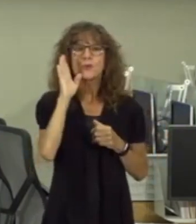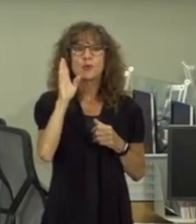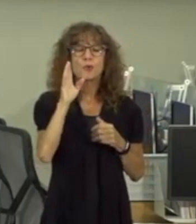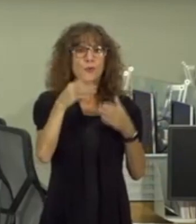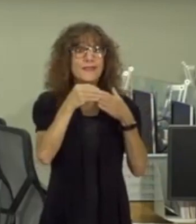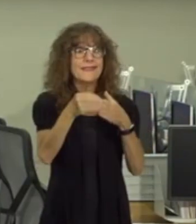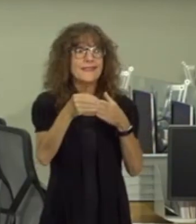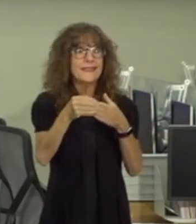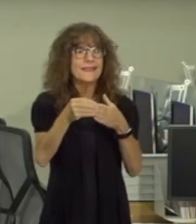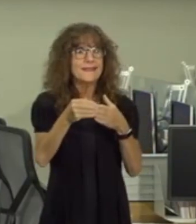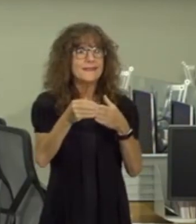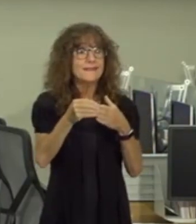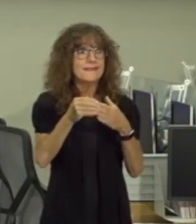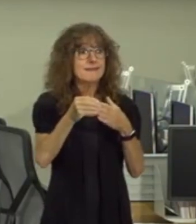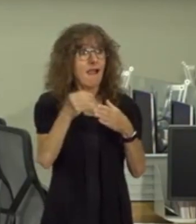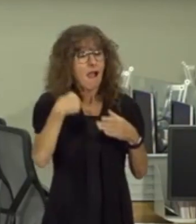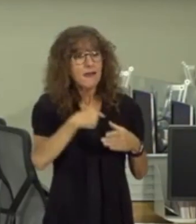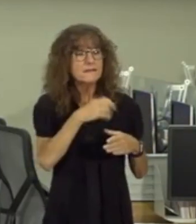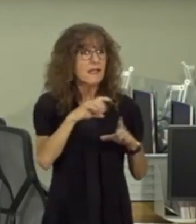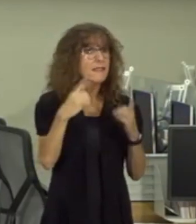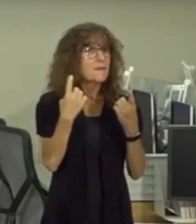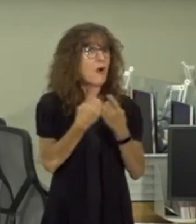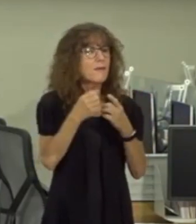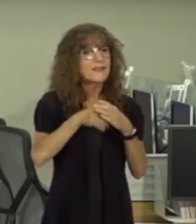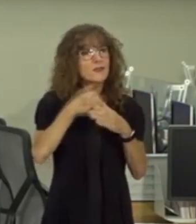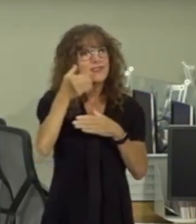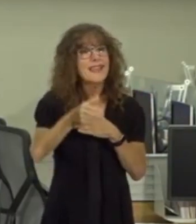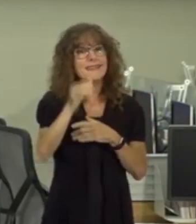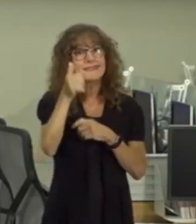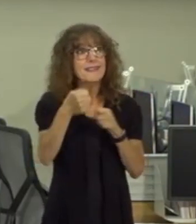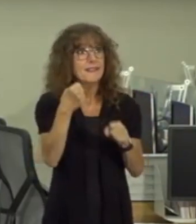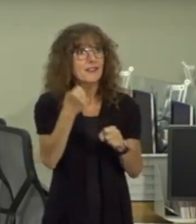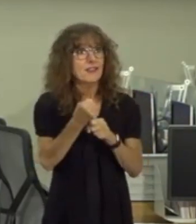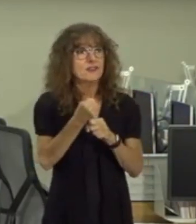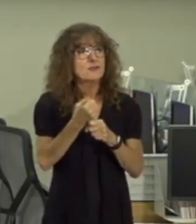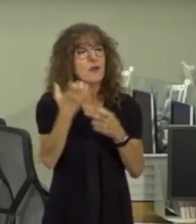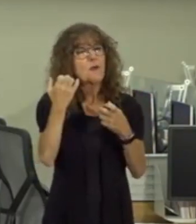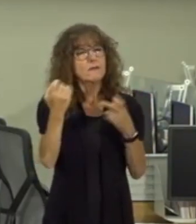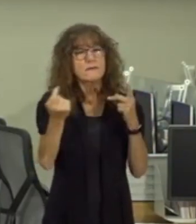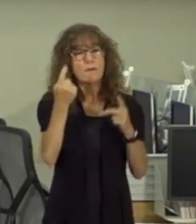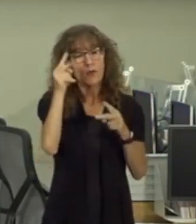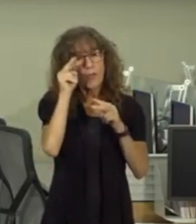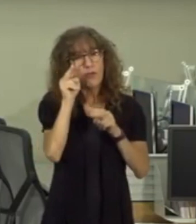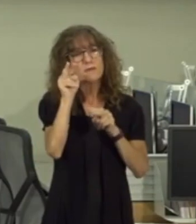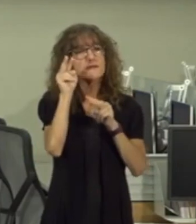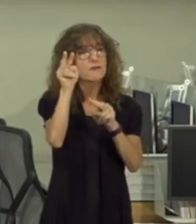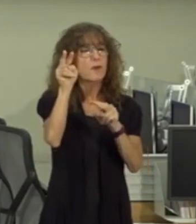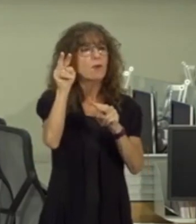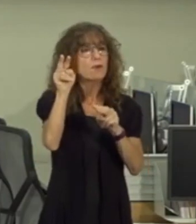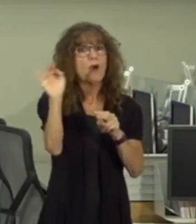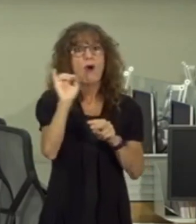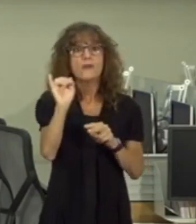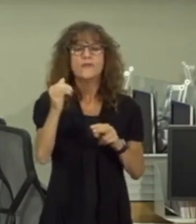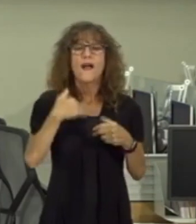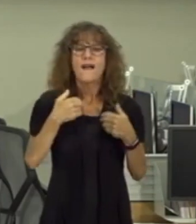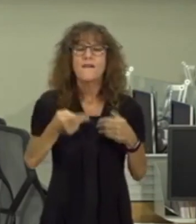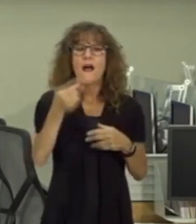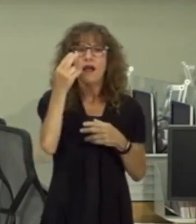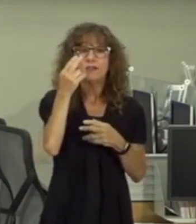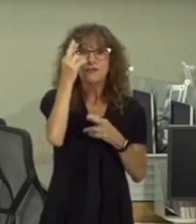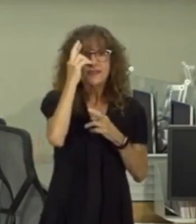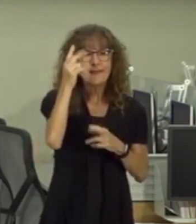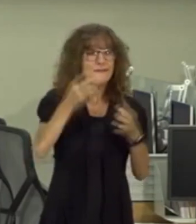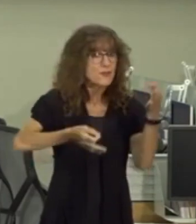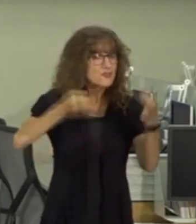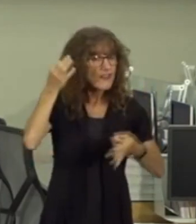us in our department uh really in into the next decade so we're looking for a forward-looking individual who has also high regard for justice